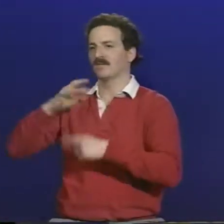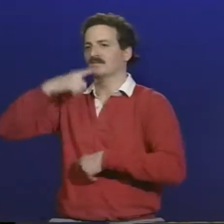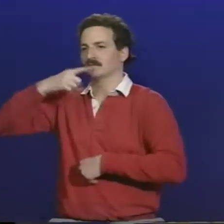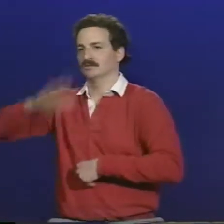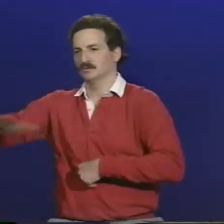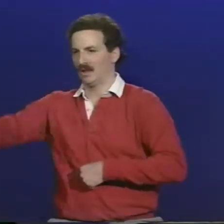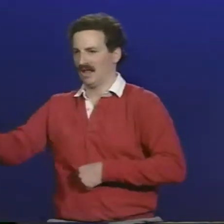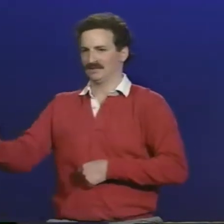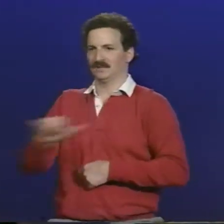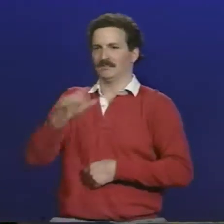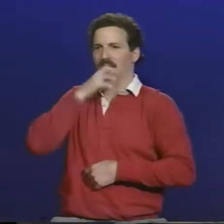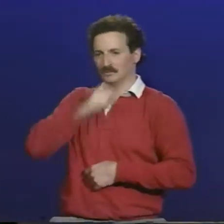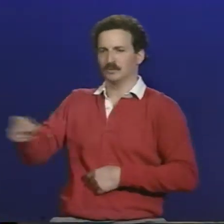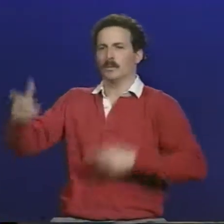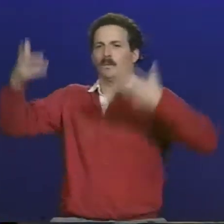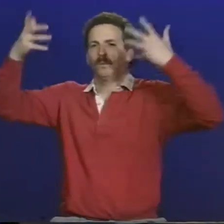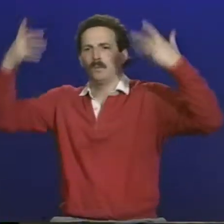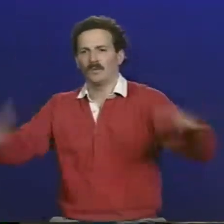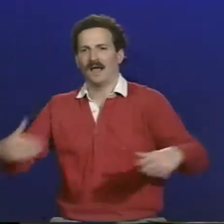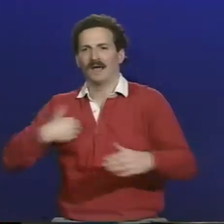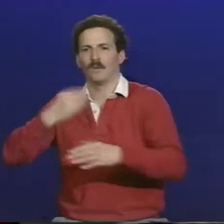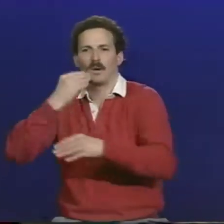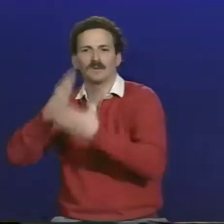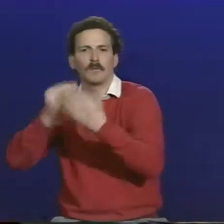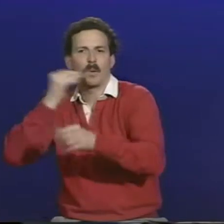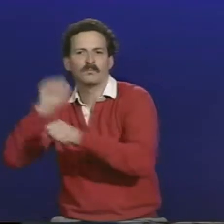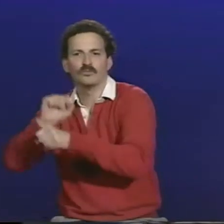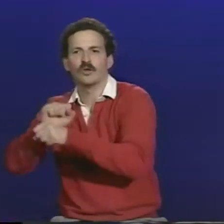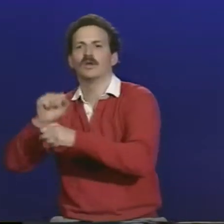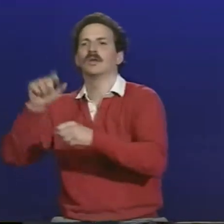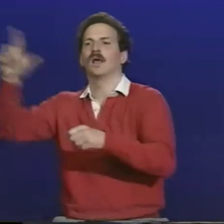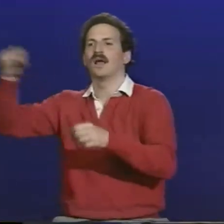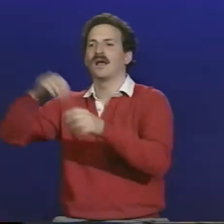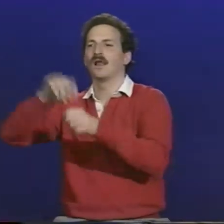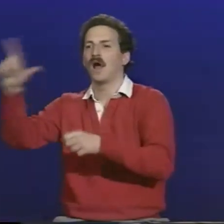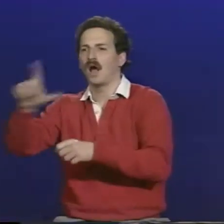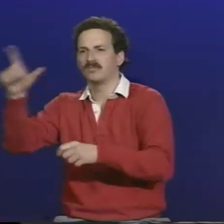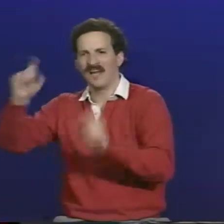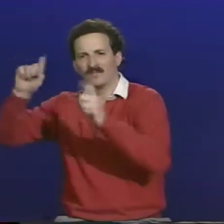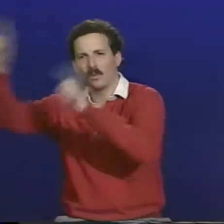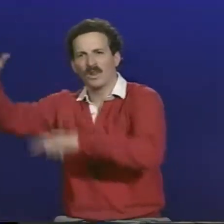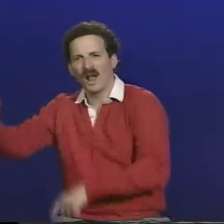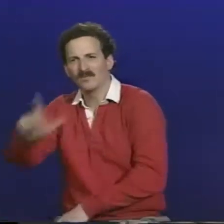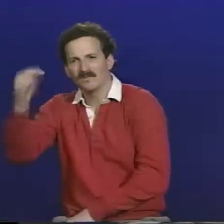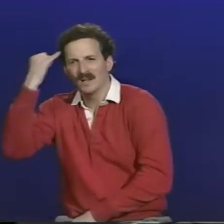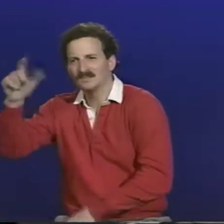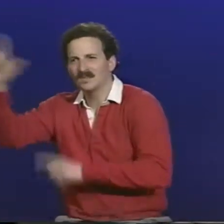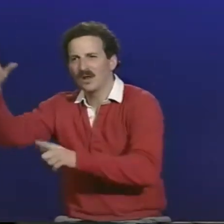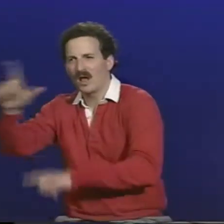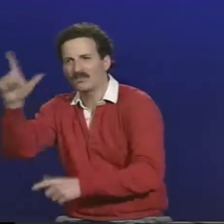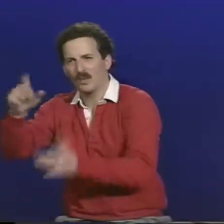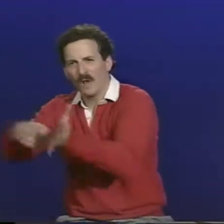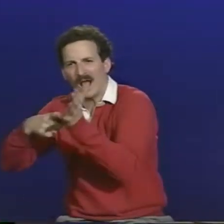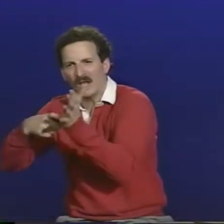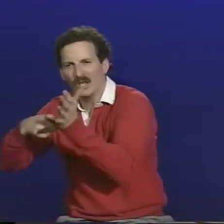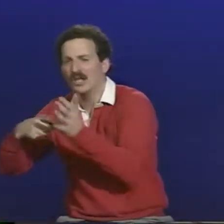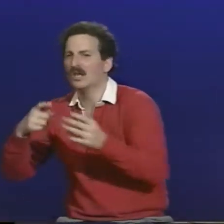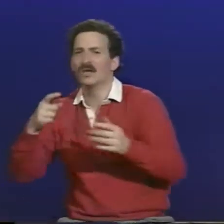know that because I have a friend who has a hearing kid who's already got some homework. They have to go to the library, if you can